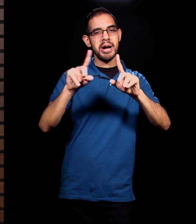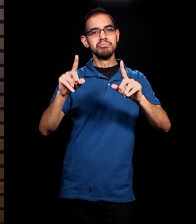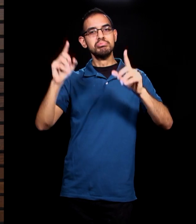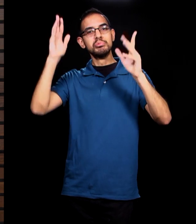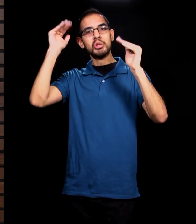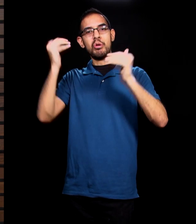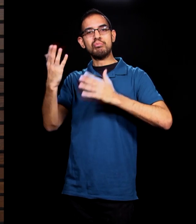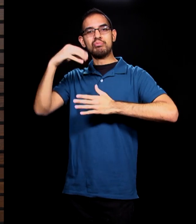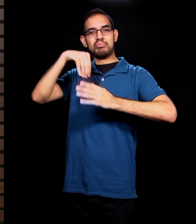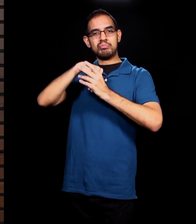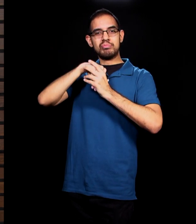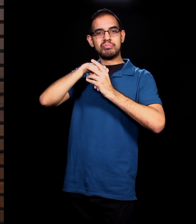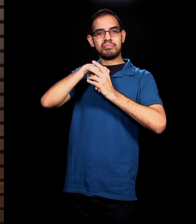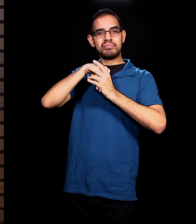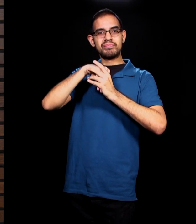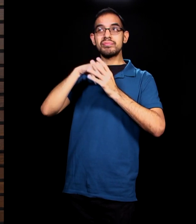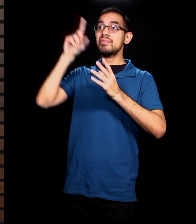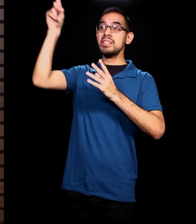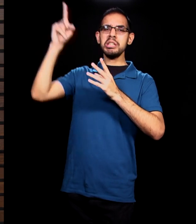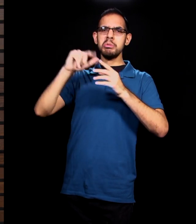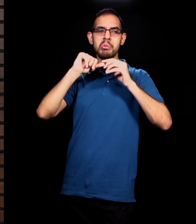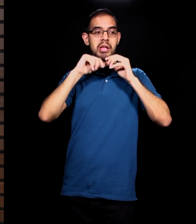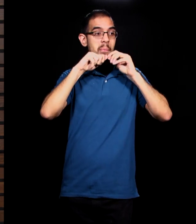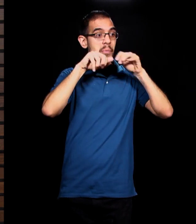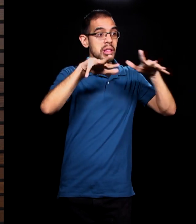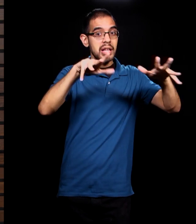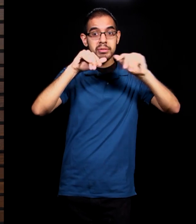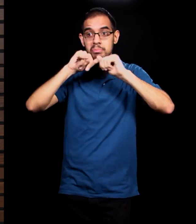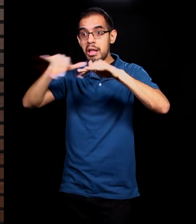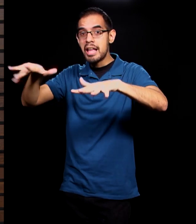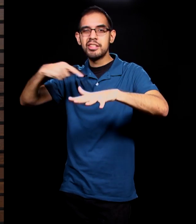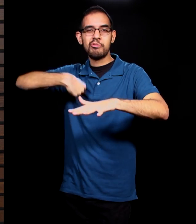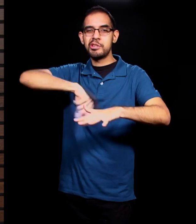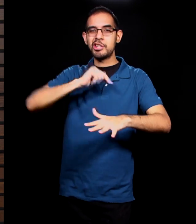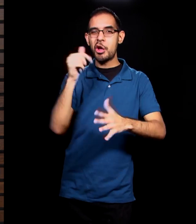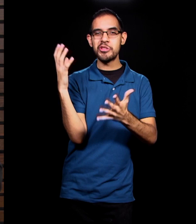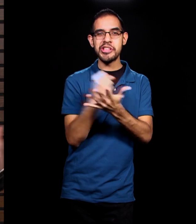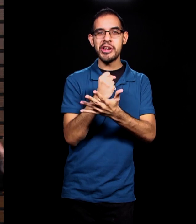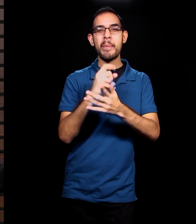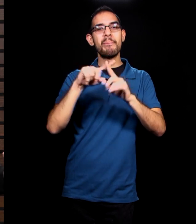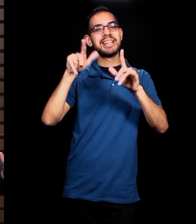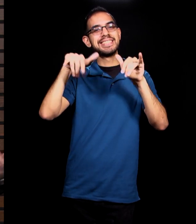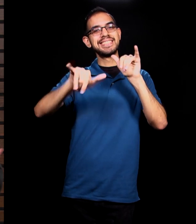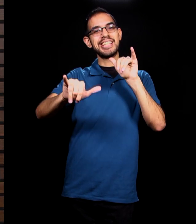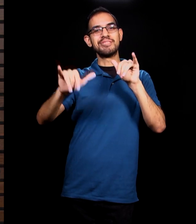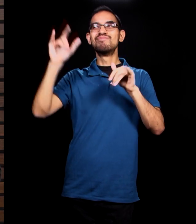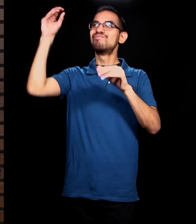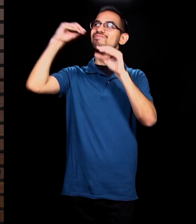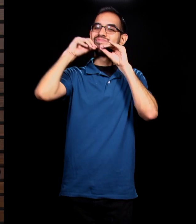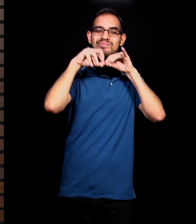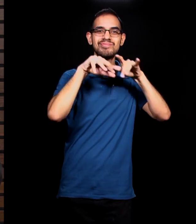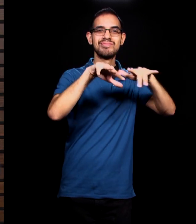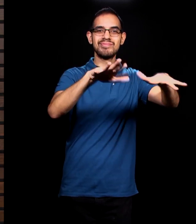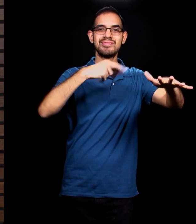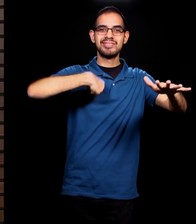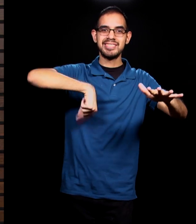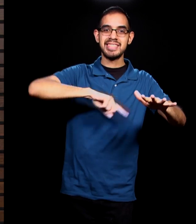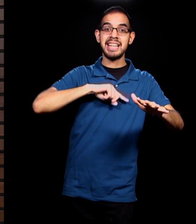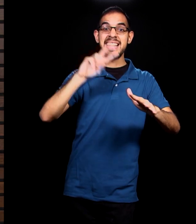but yet he still chooses to give it to us if we'll receive it. And so the first truth revealed is that there's consequences. The second truth revealed is that there's